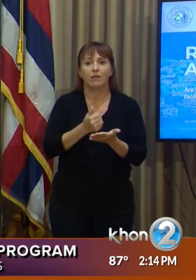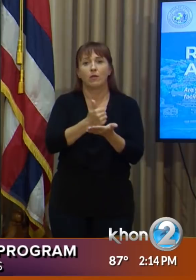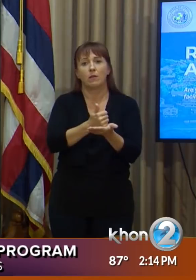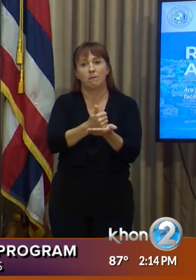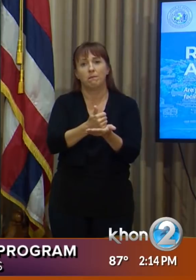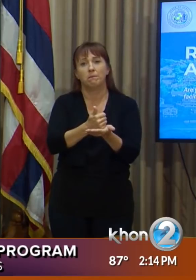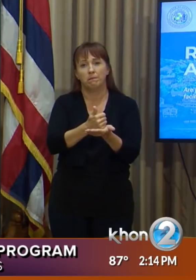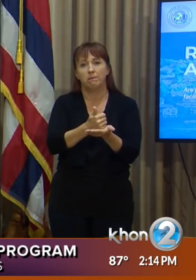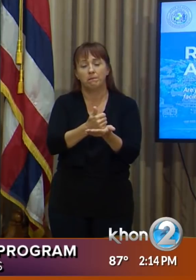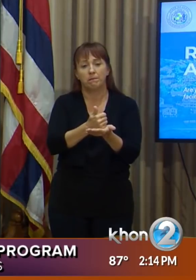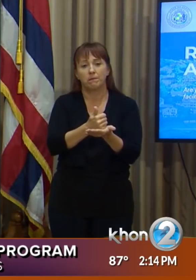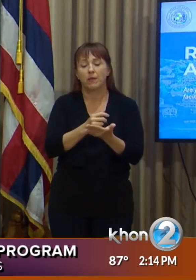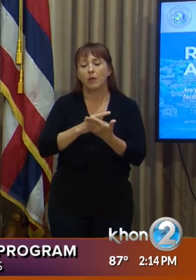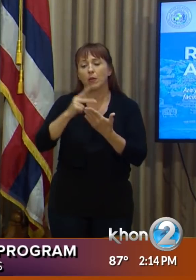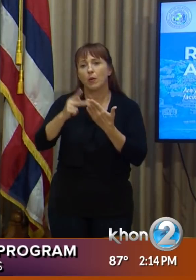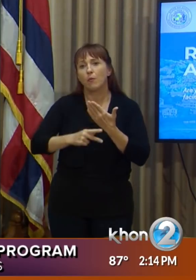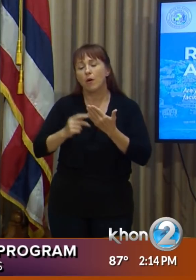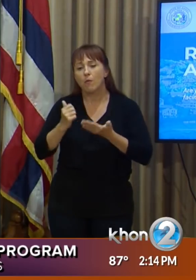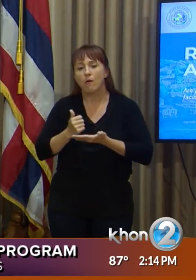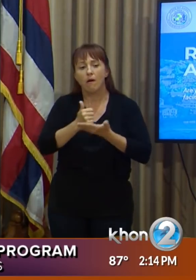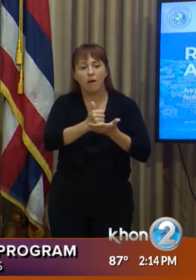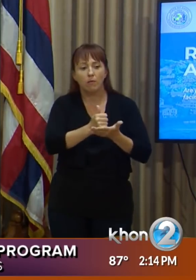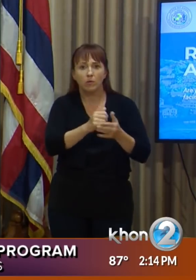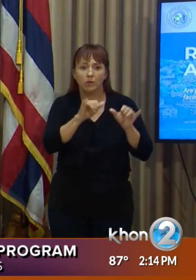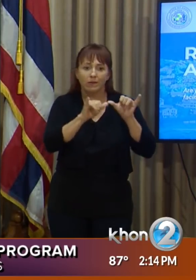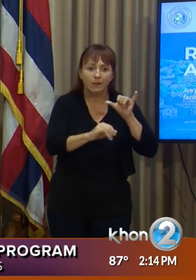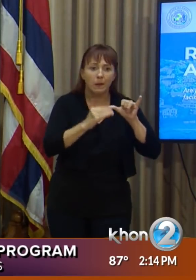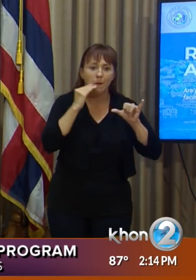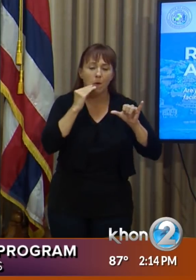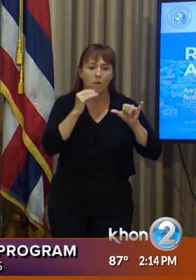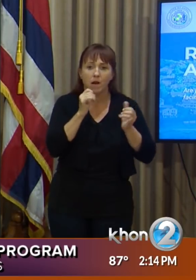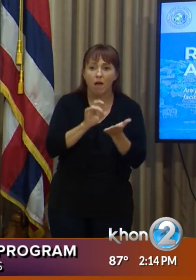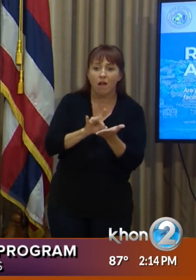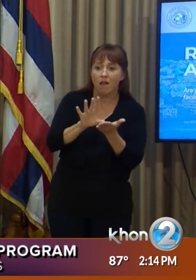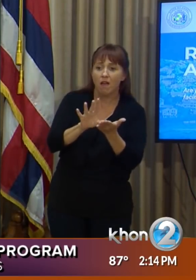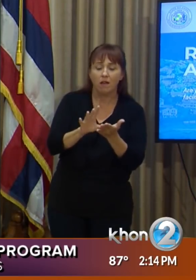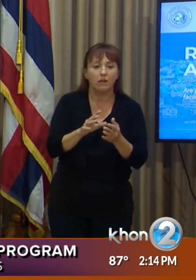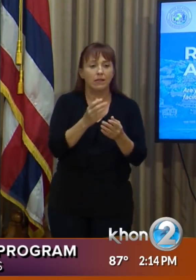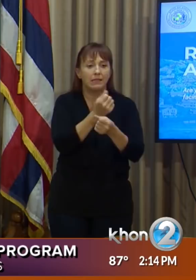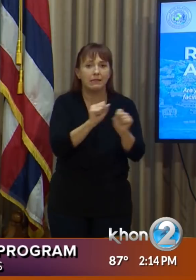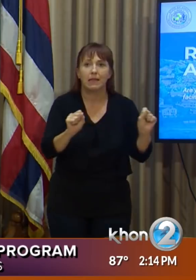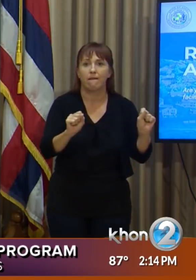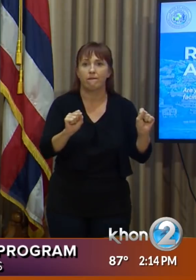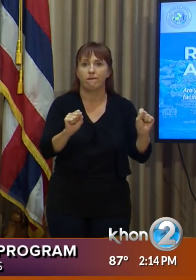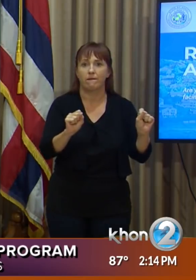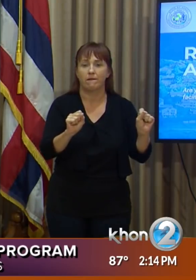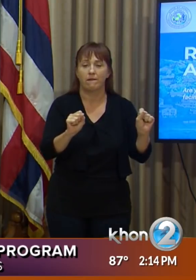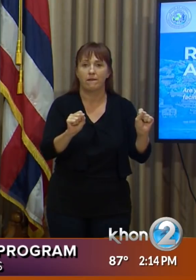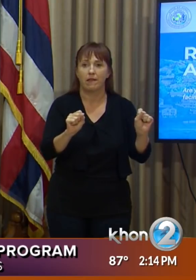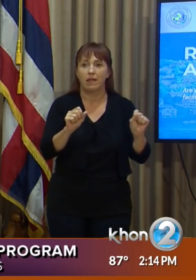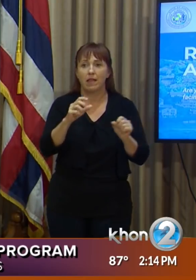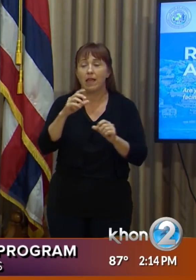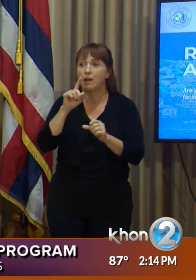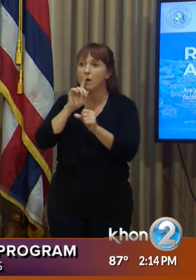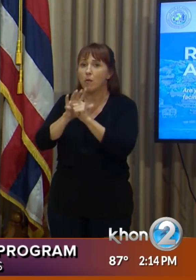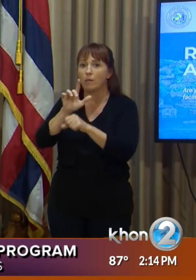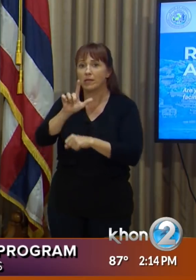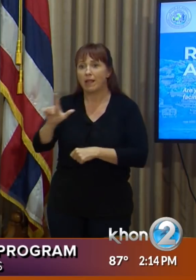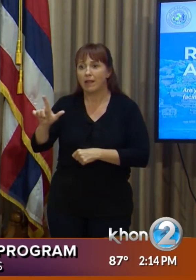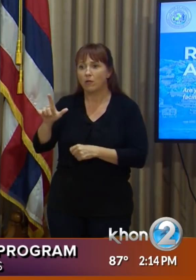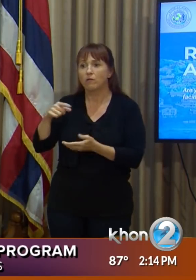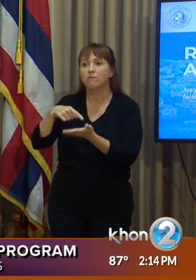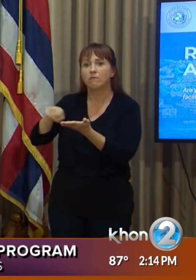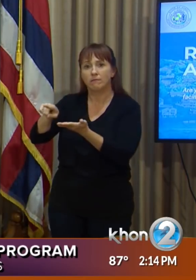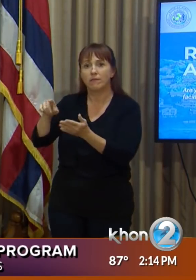This program works to keep people in their homes, safely sheltered, and ensures landlords are properly